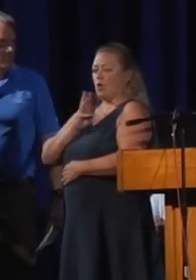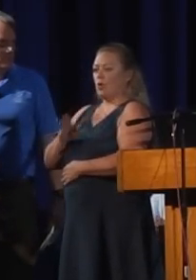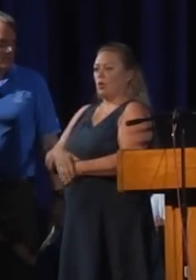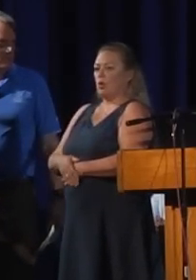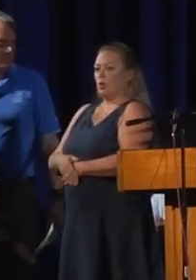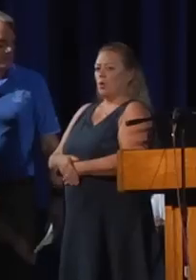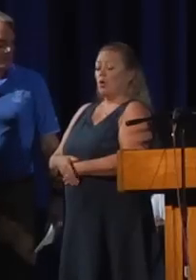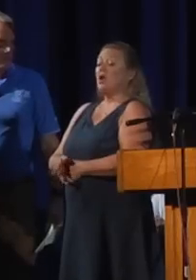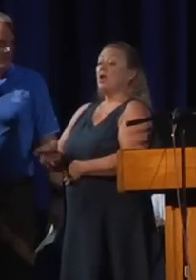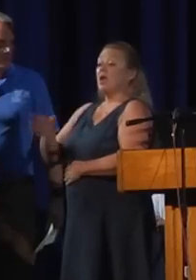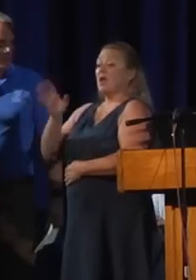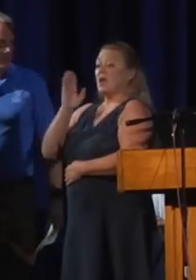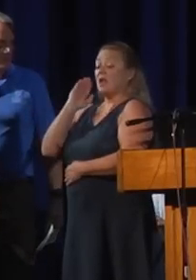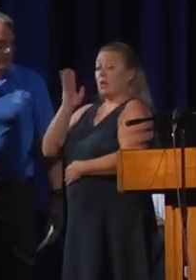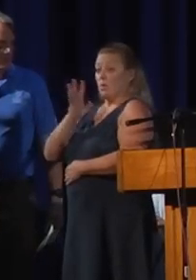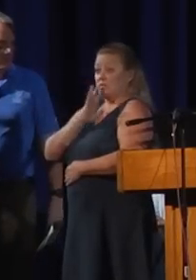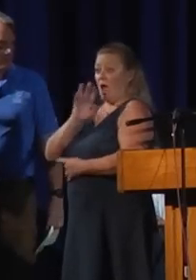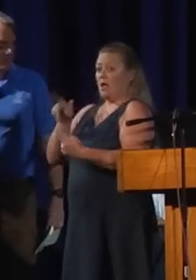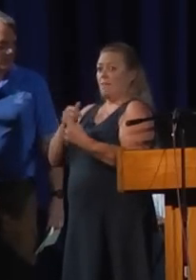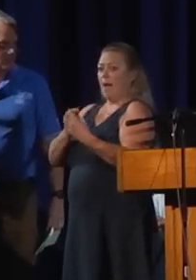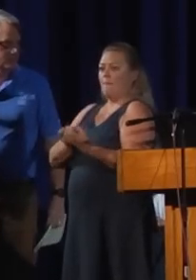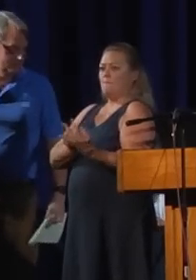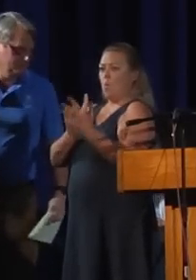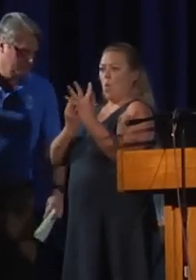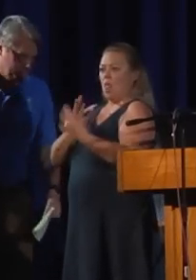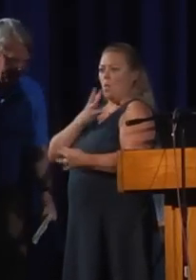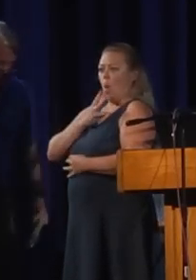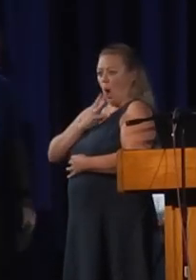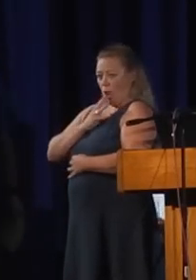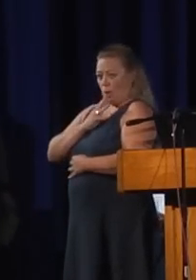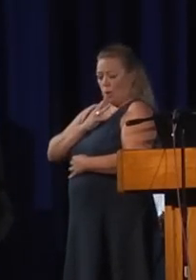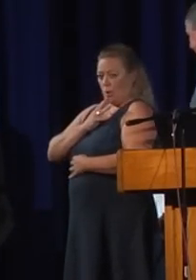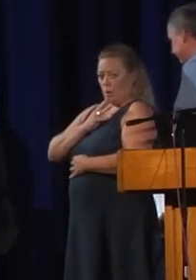and also the current status of boil orders and water quality. So, Kevin.